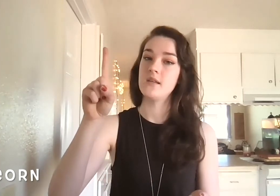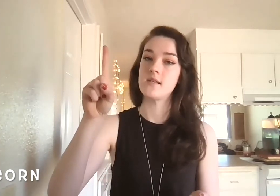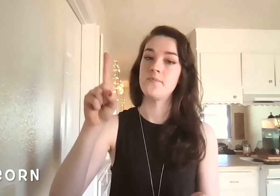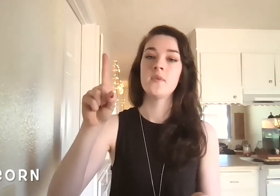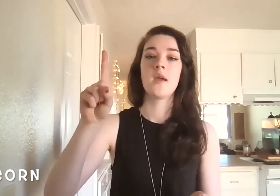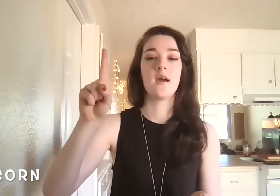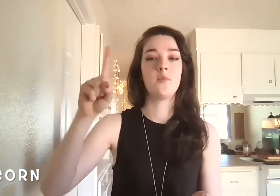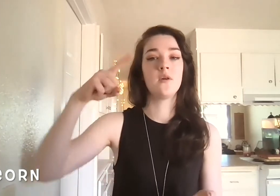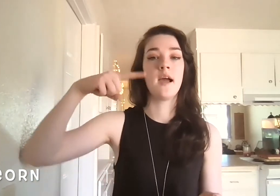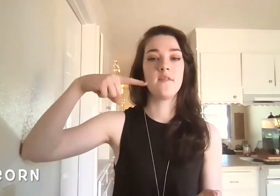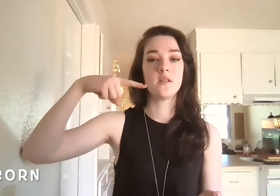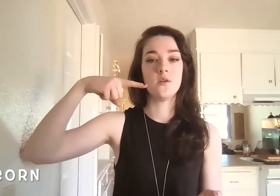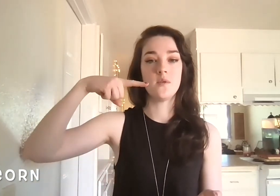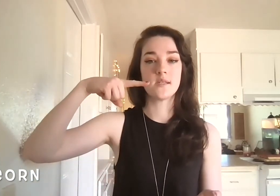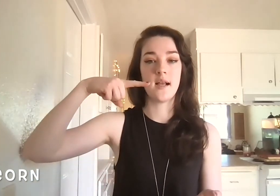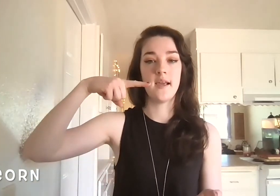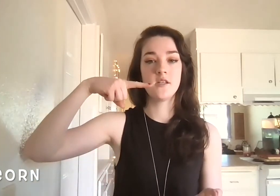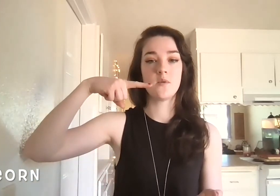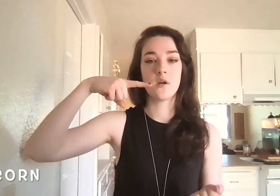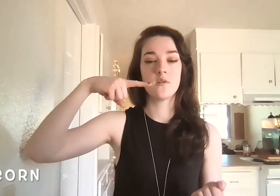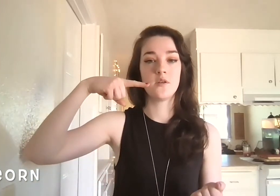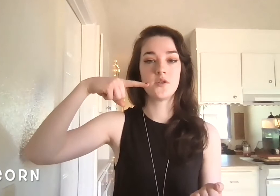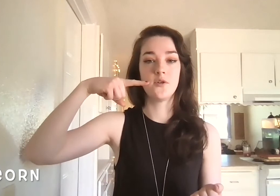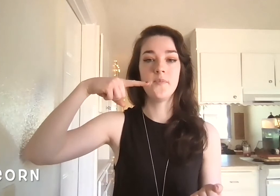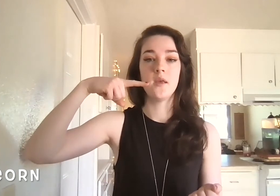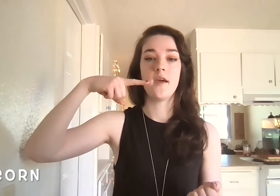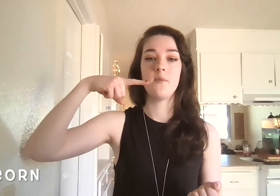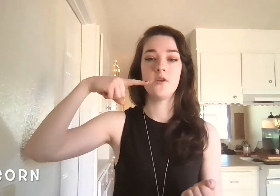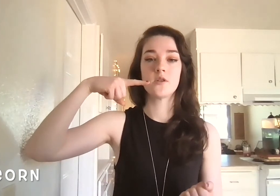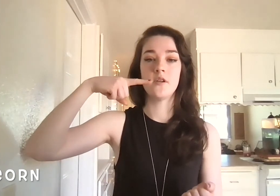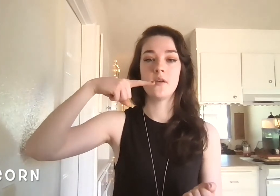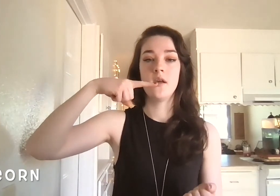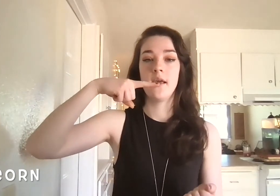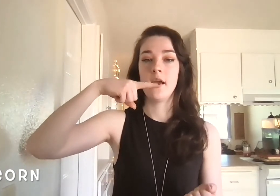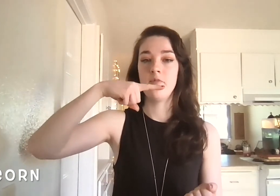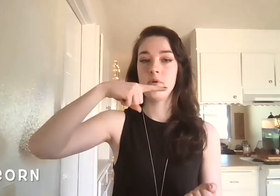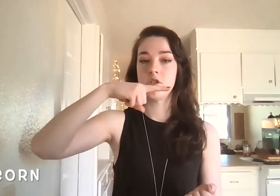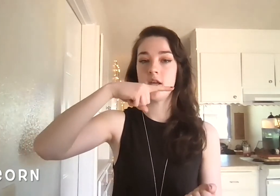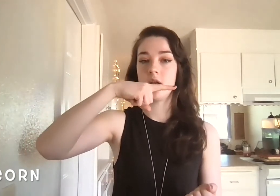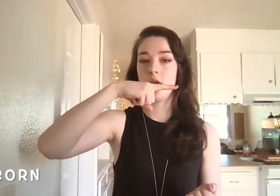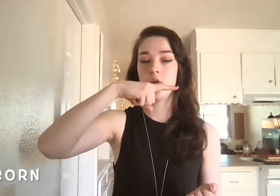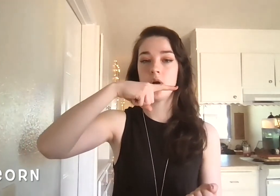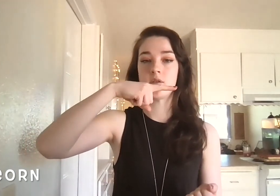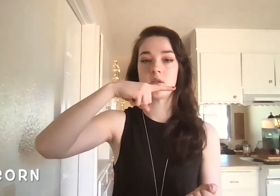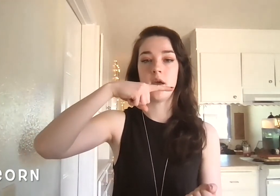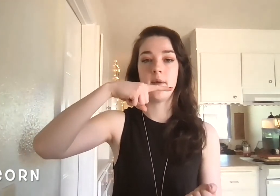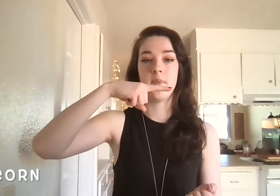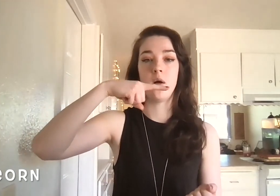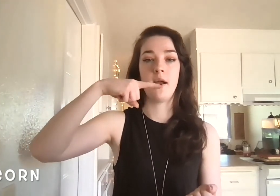this and we're going to have it to the side. So it's horizontal. And then we're just going to kind of push it across our mouth